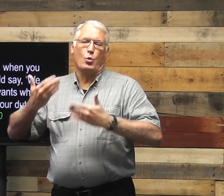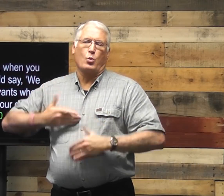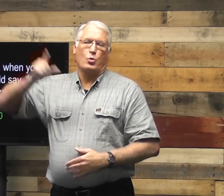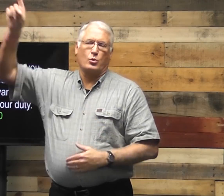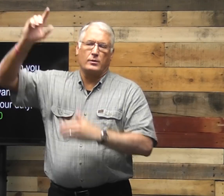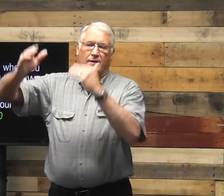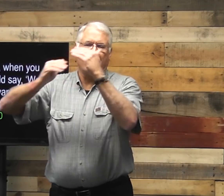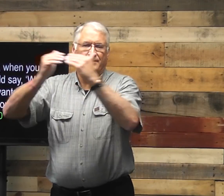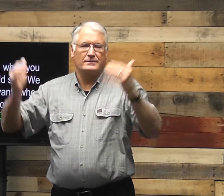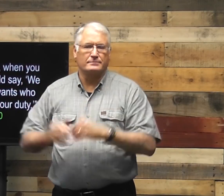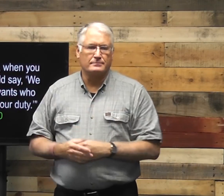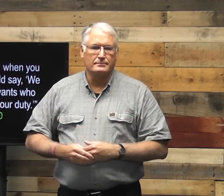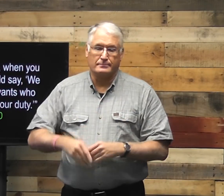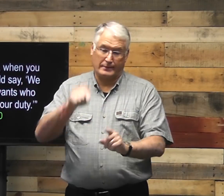master's joy in heaven.